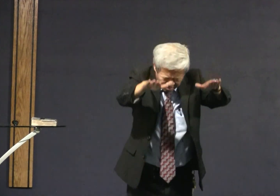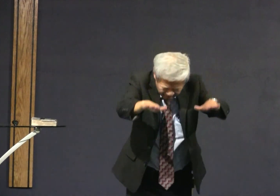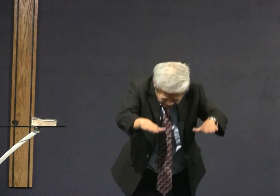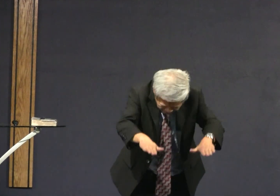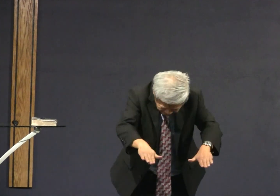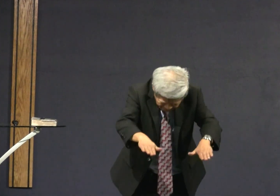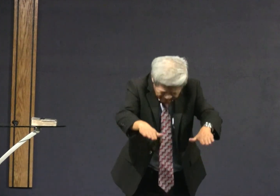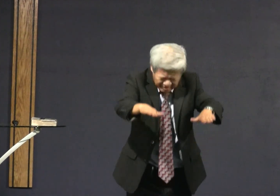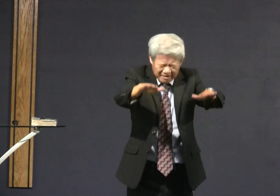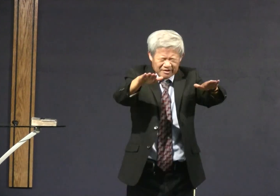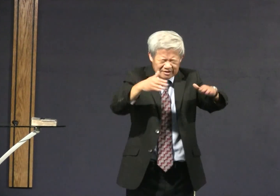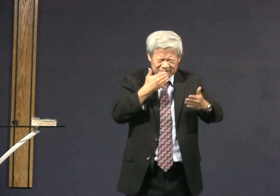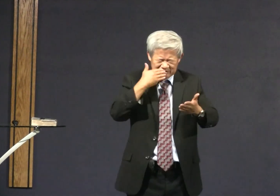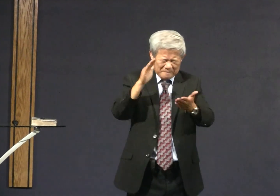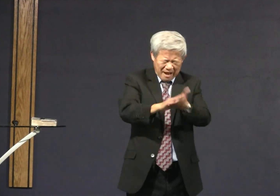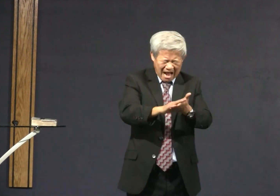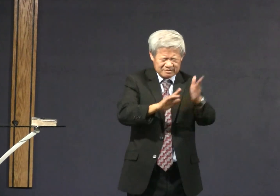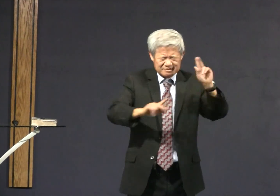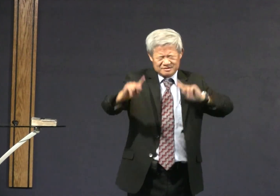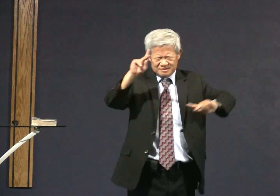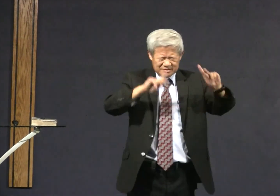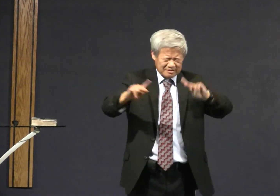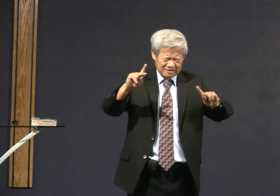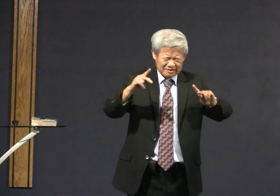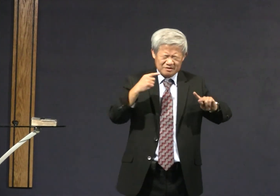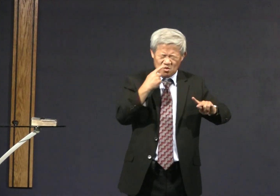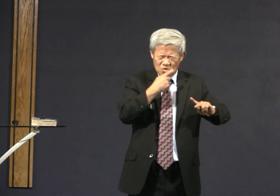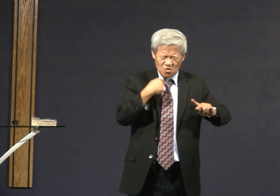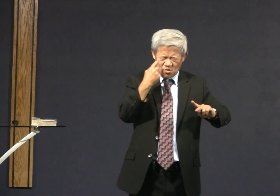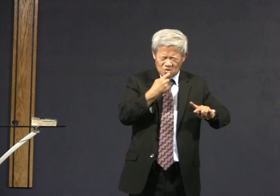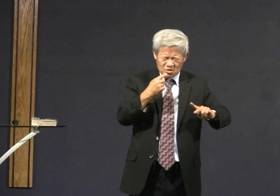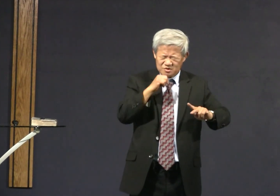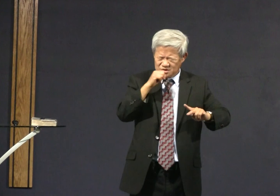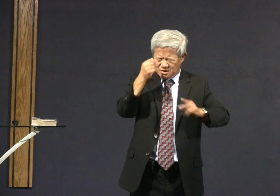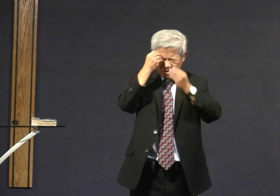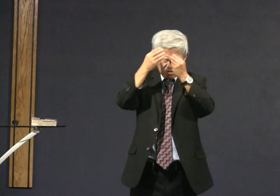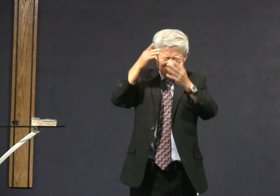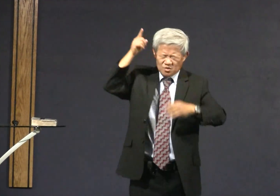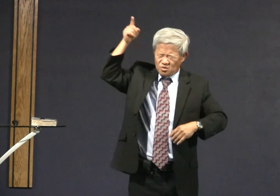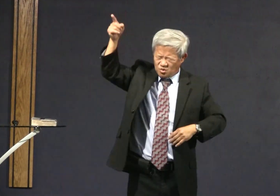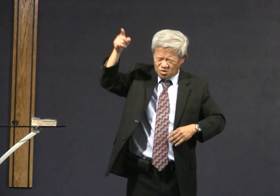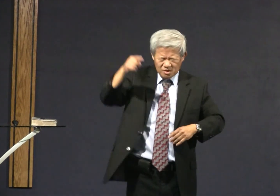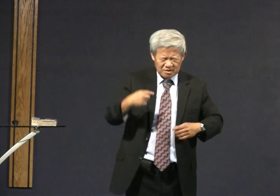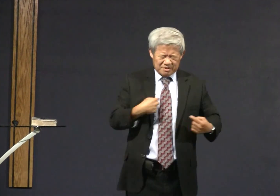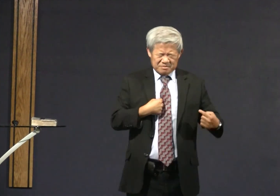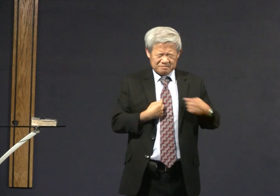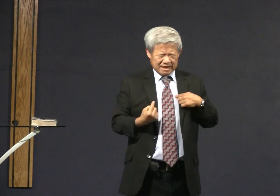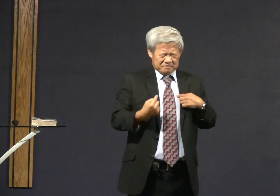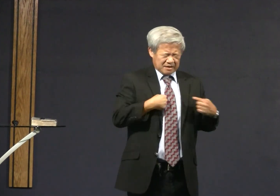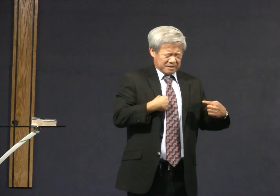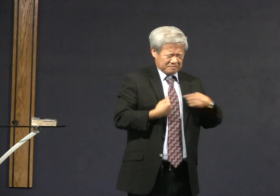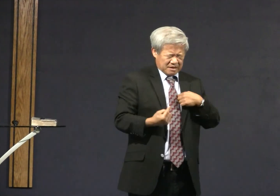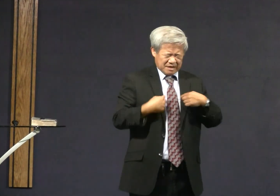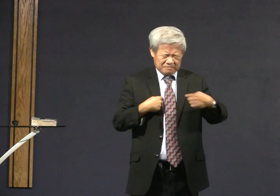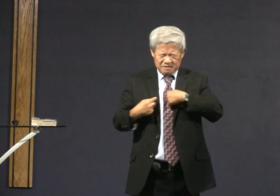And that many politicians bow down to the people who don't care about you.